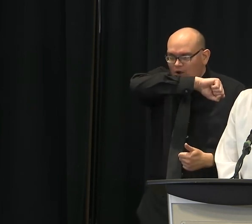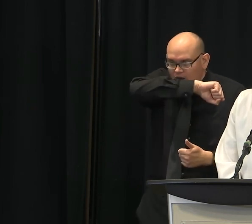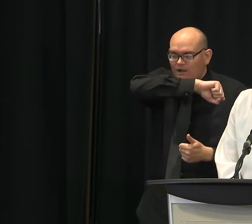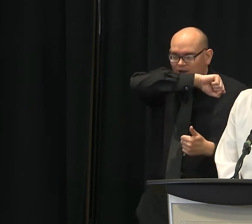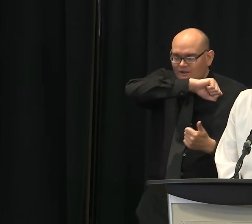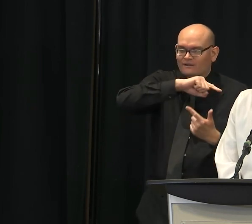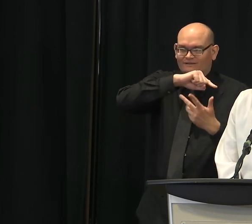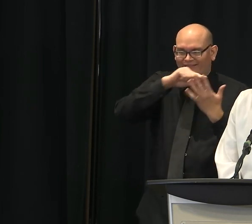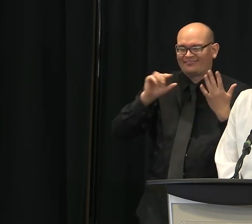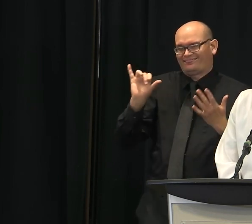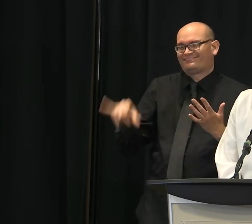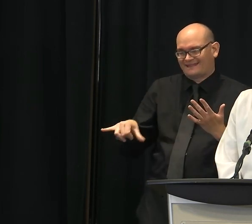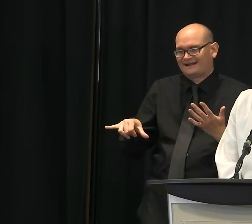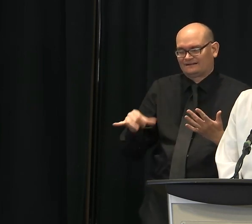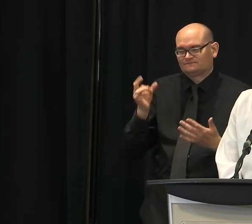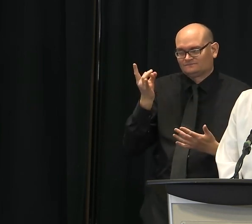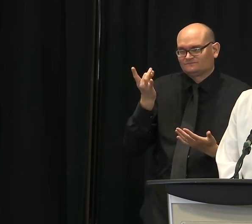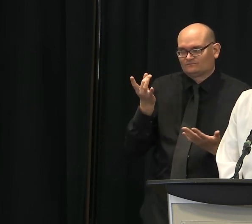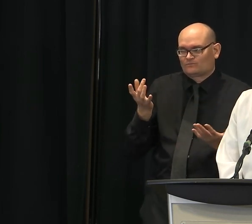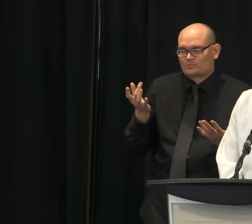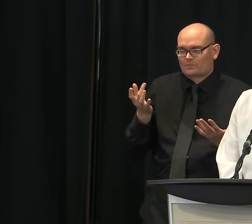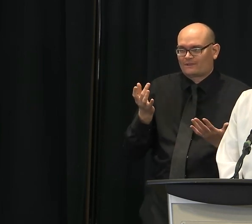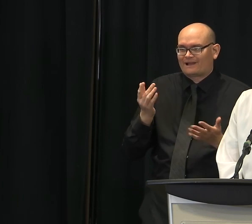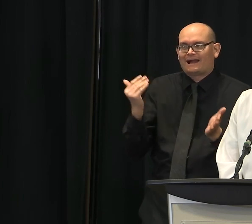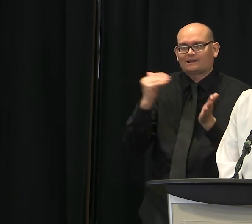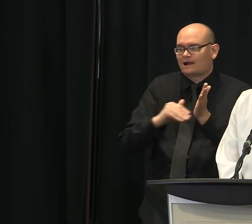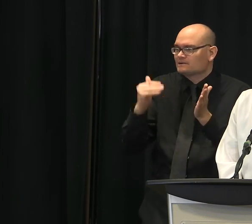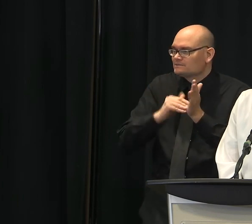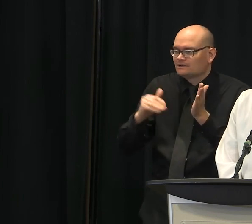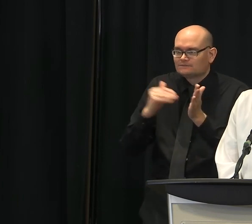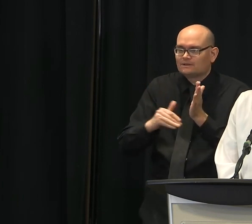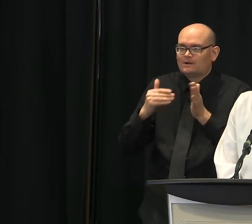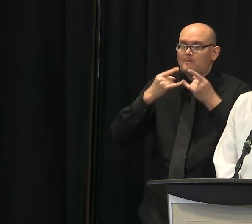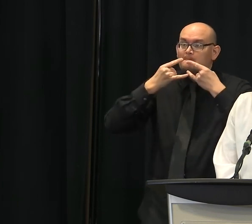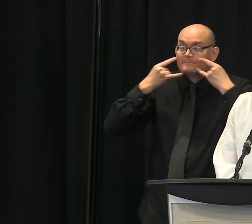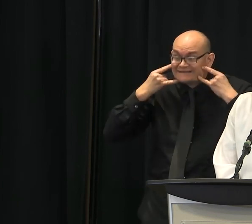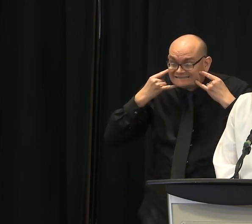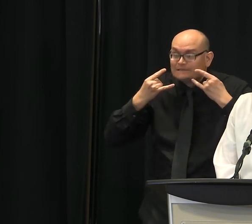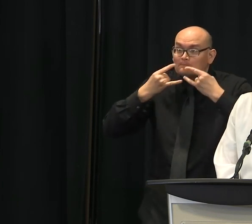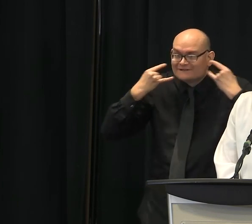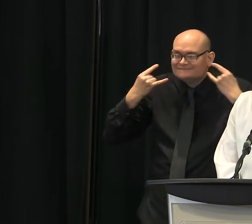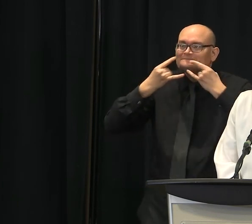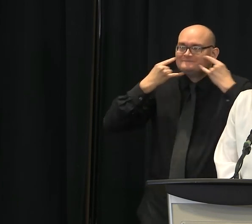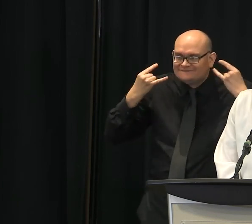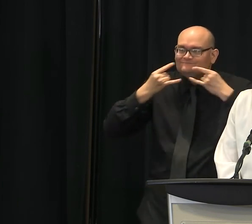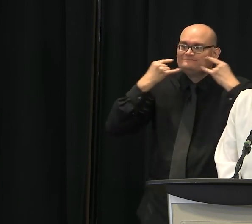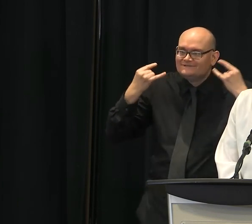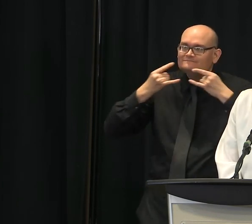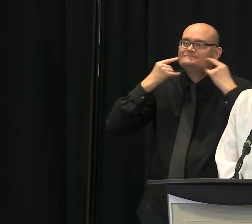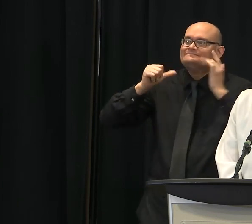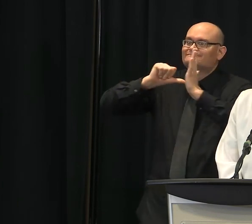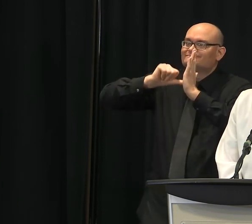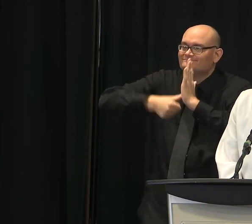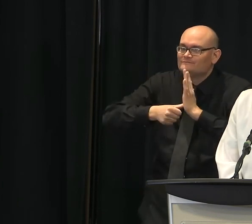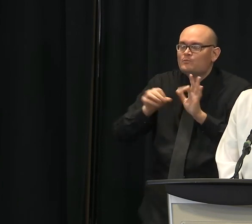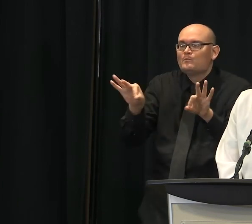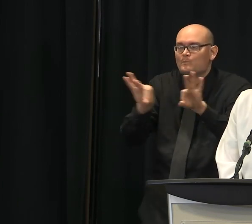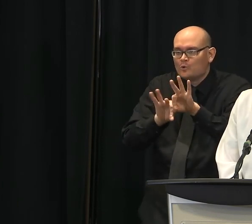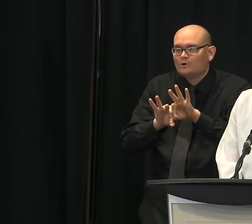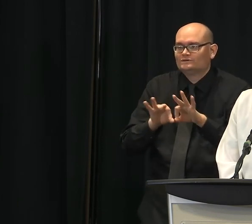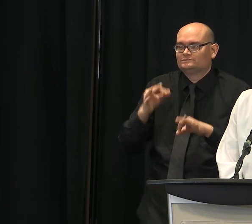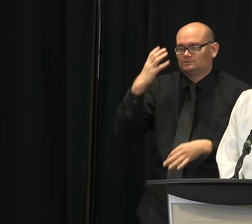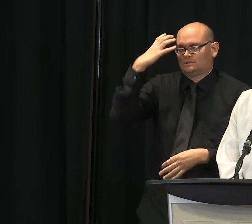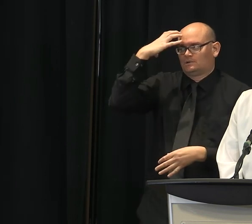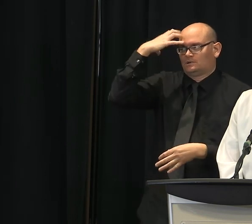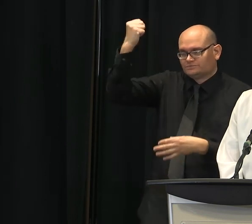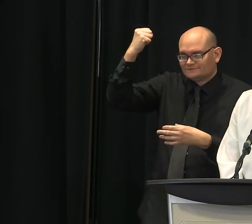I mean, not to sound like a broken record, but really wearing masks in public spaces is incredibly important at stopping the